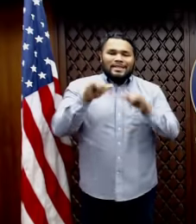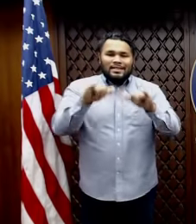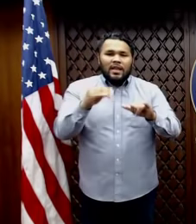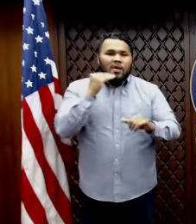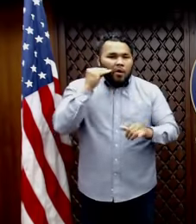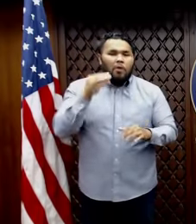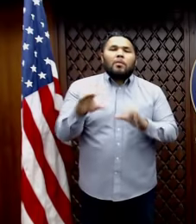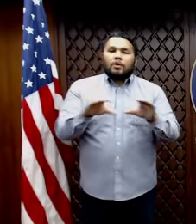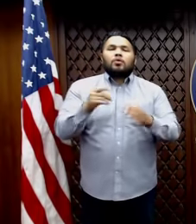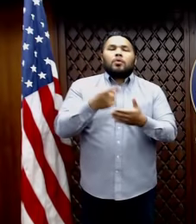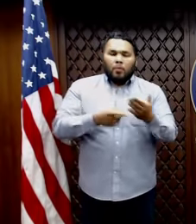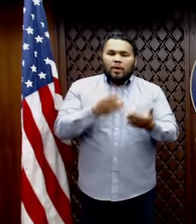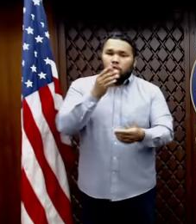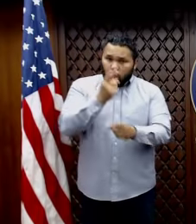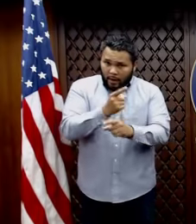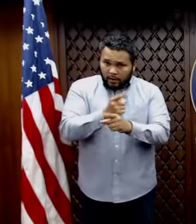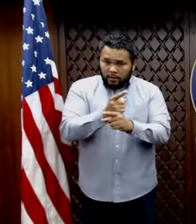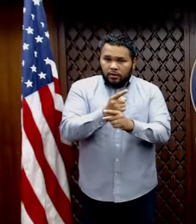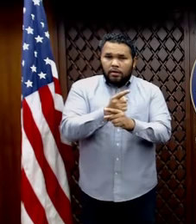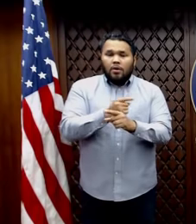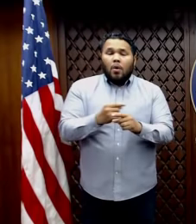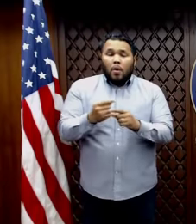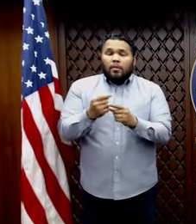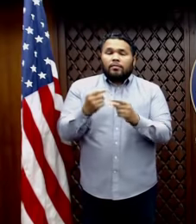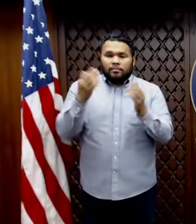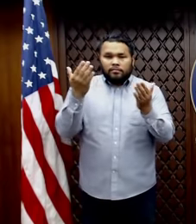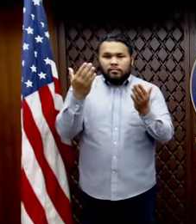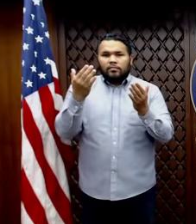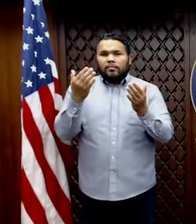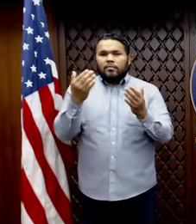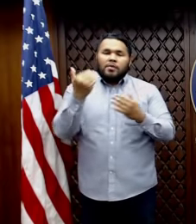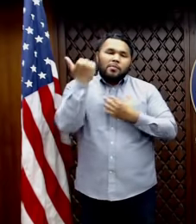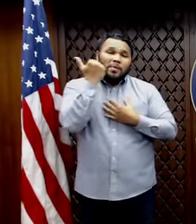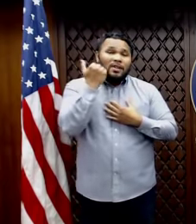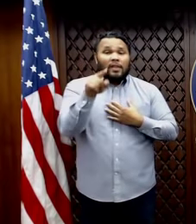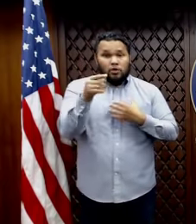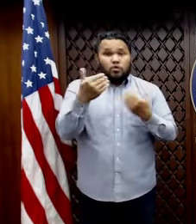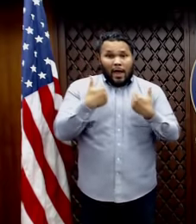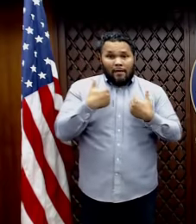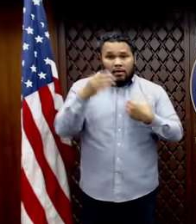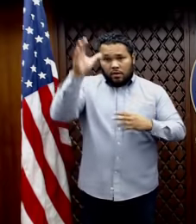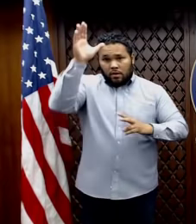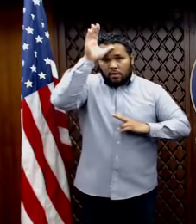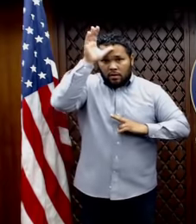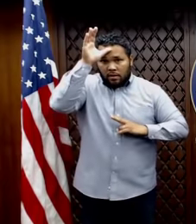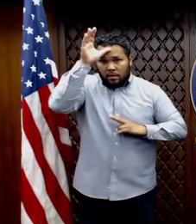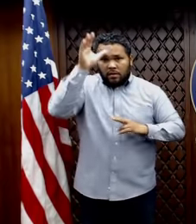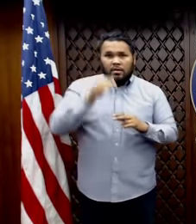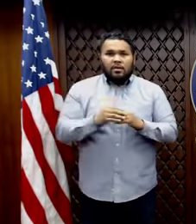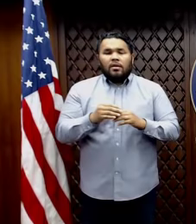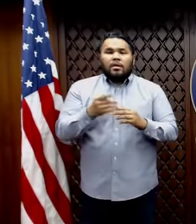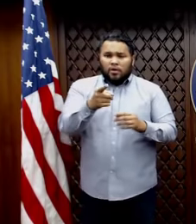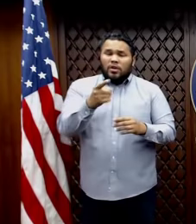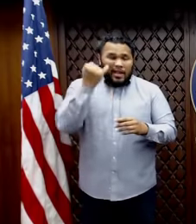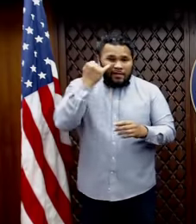do what's right, uh, assume that you have it. And if you assume that you have it and you care about your loved ones, make sure that